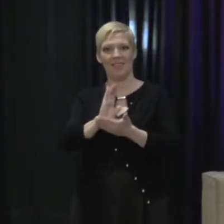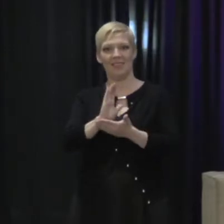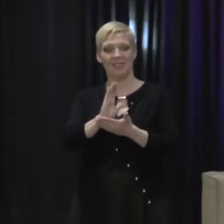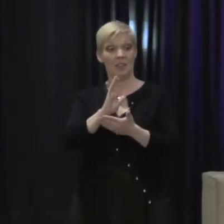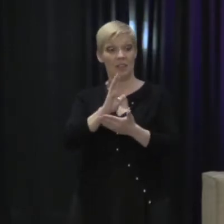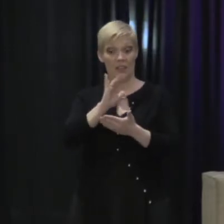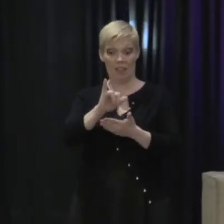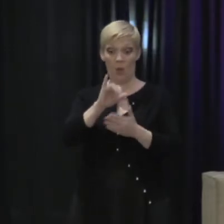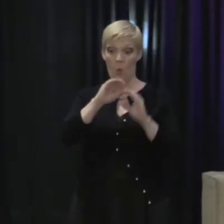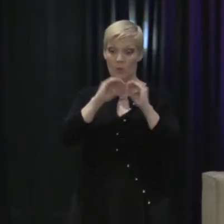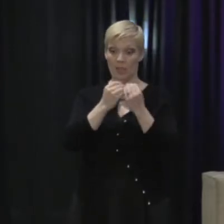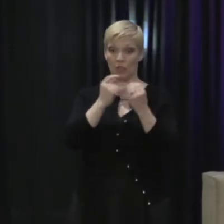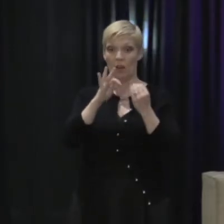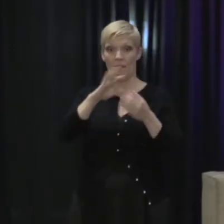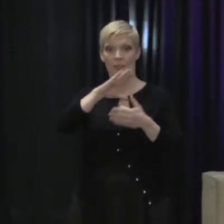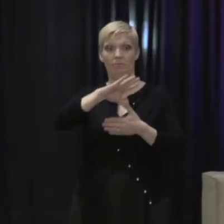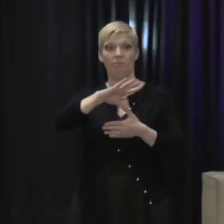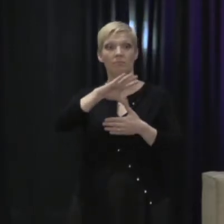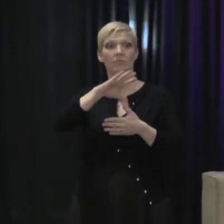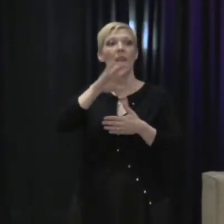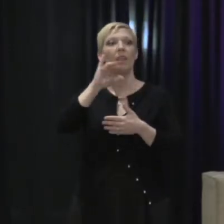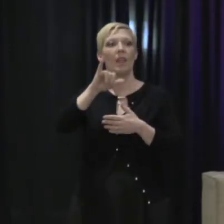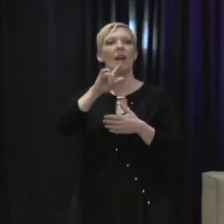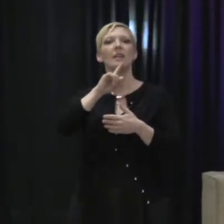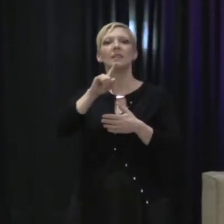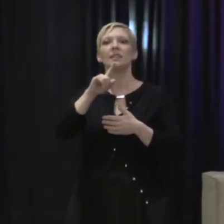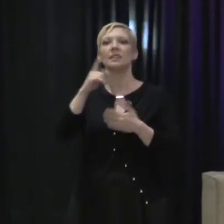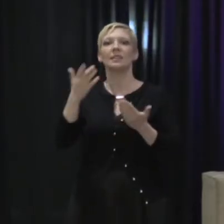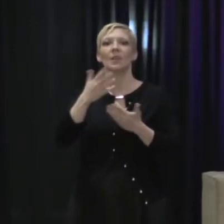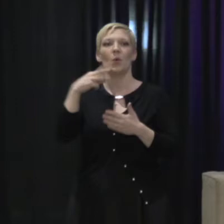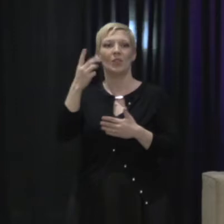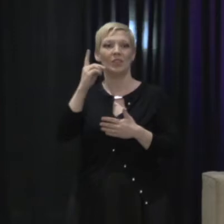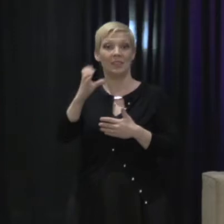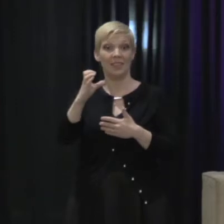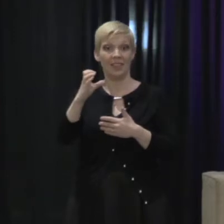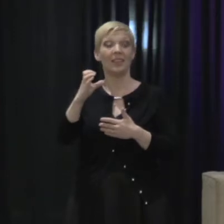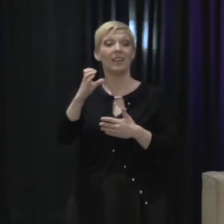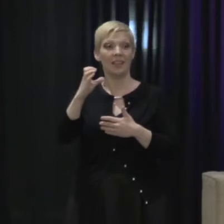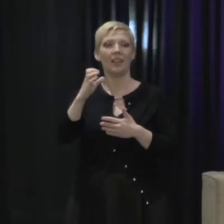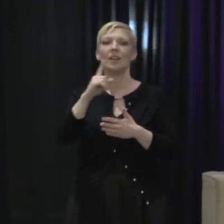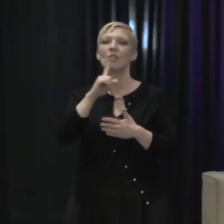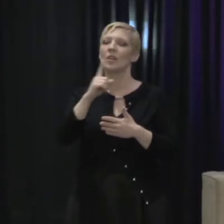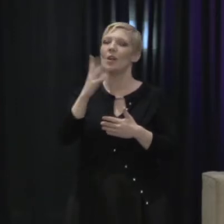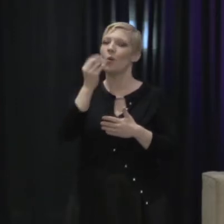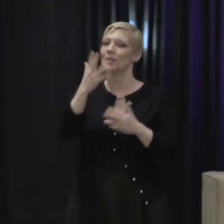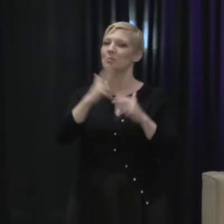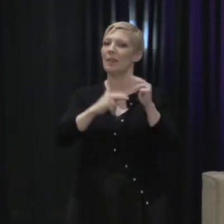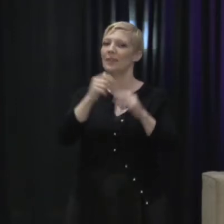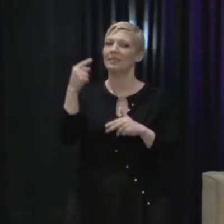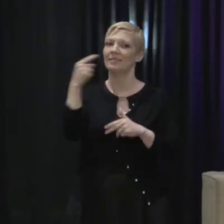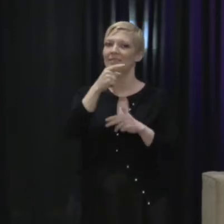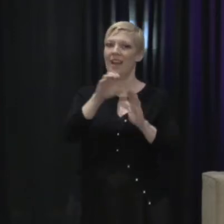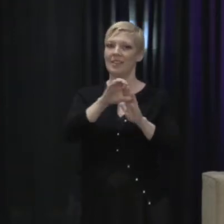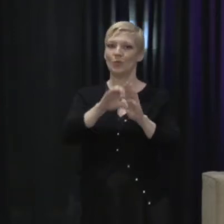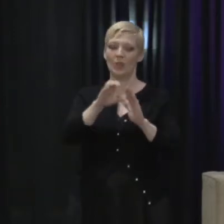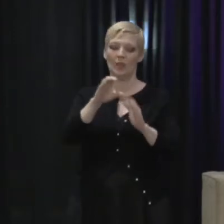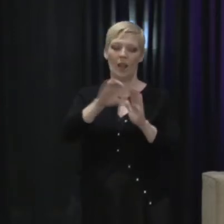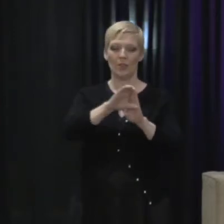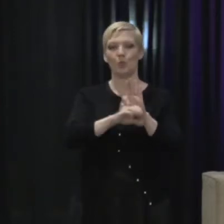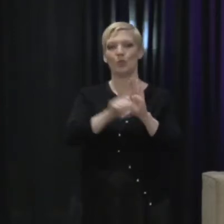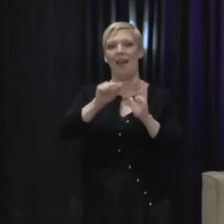American States is headquartered right here in Washington, D.C. University. So check it out. It's a gorgeous building over on Constitution Avenue.